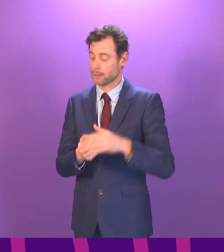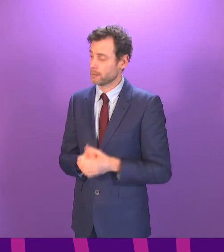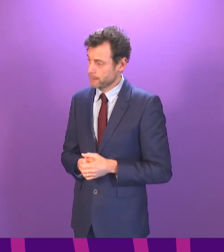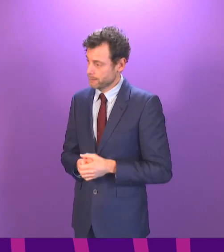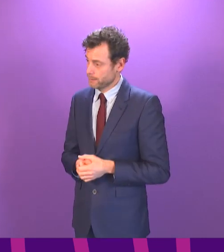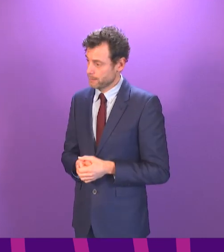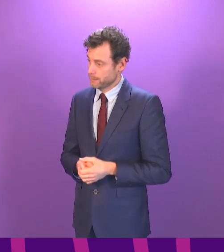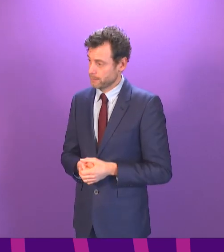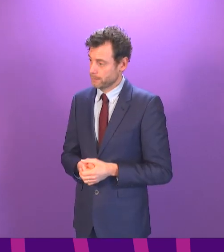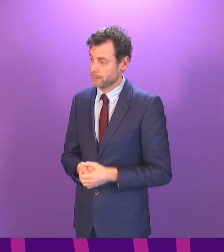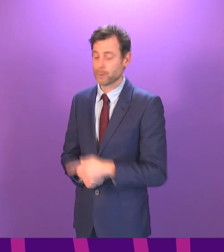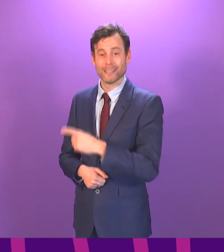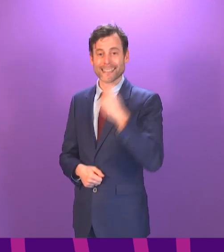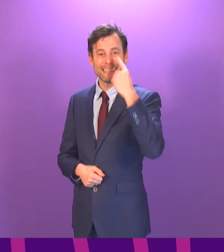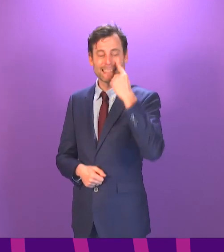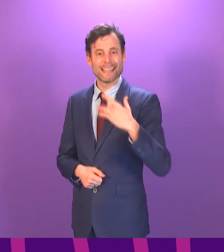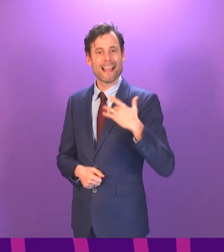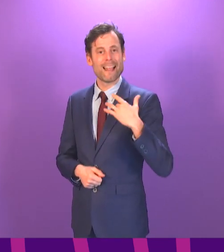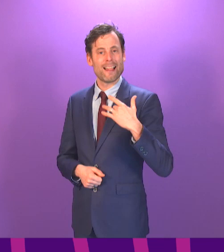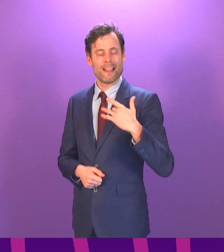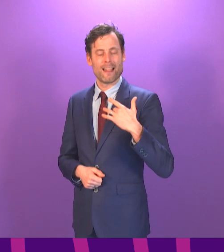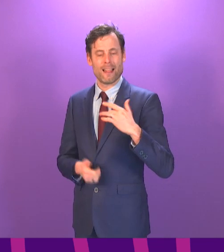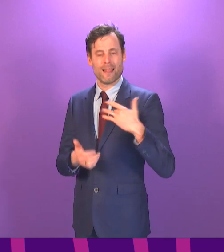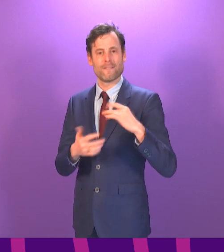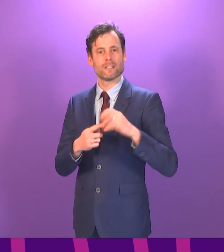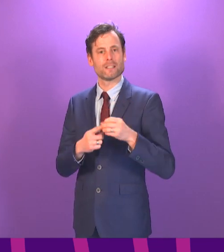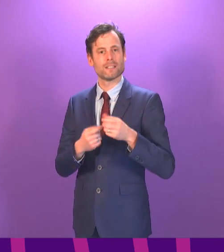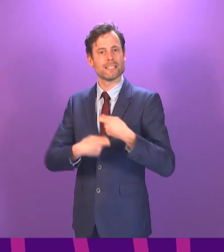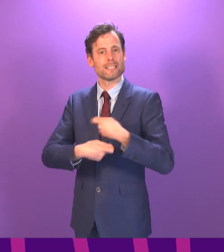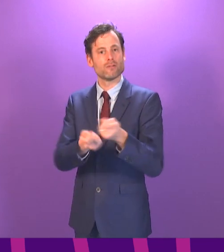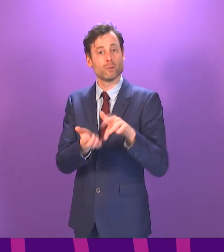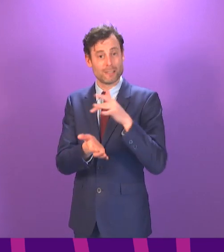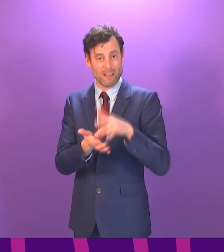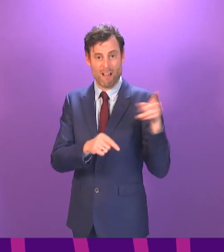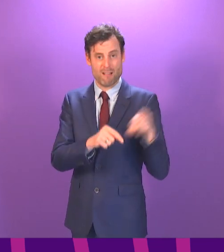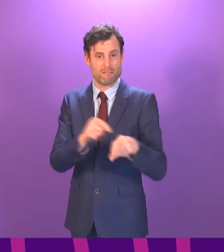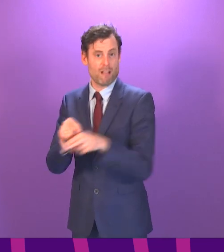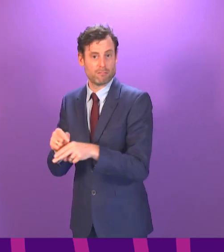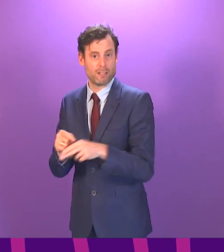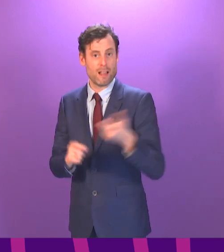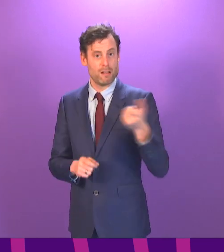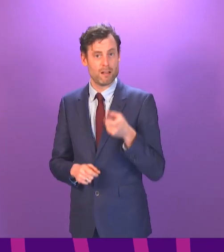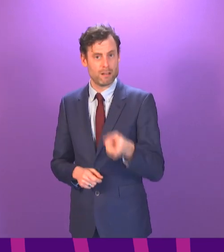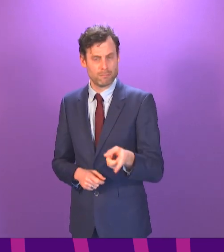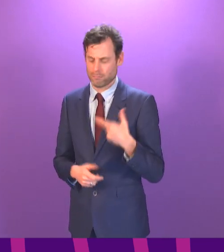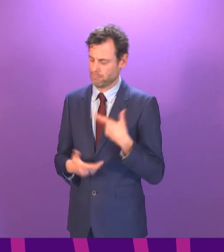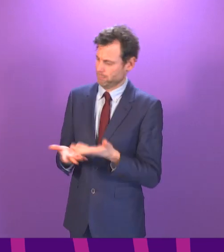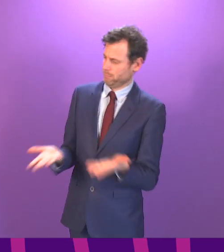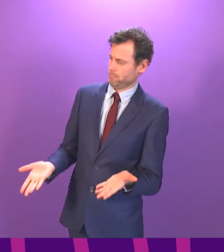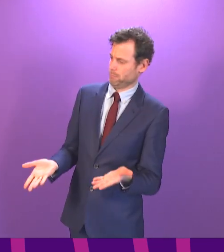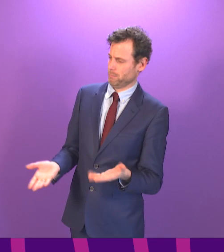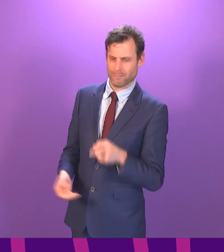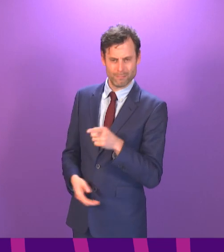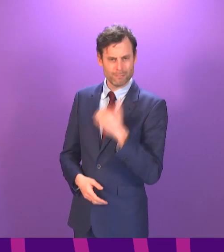key workers at the Livingston Distribution Centre and four other locations. Does the First Minister agree with me that this